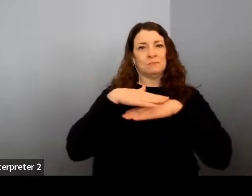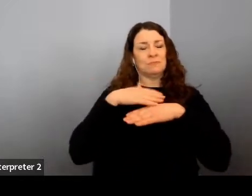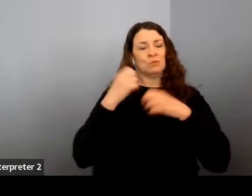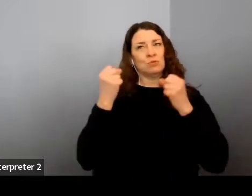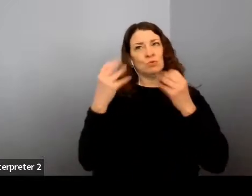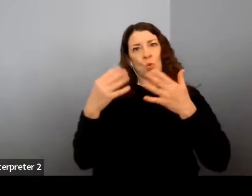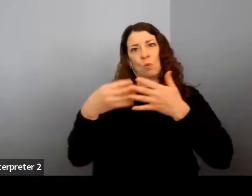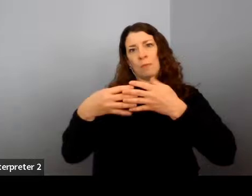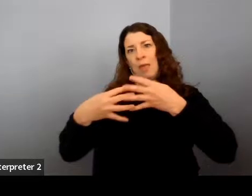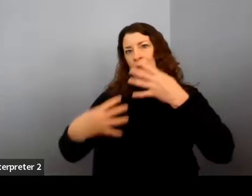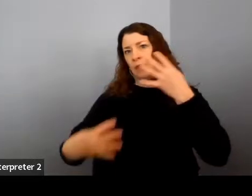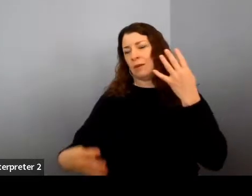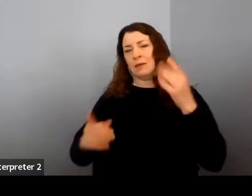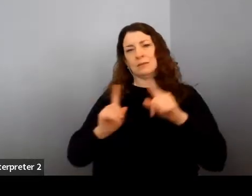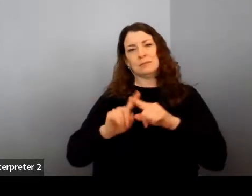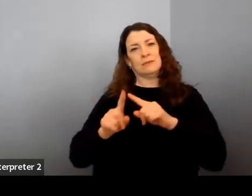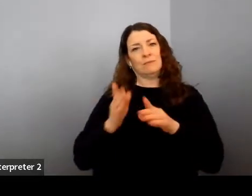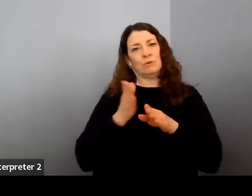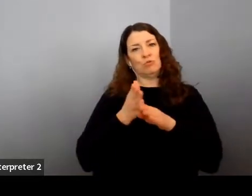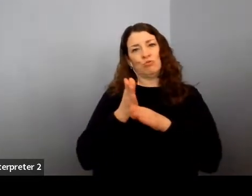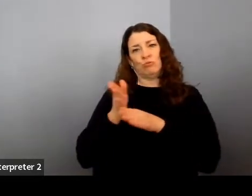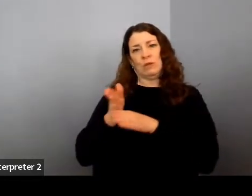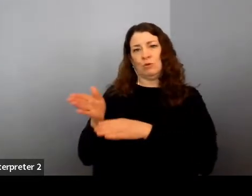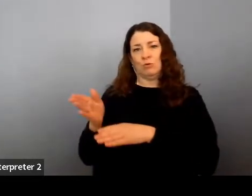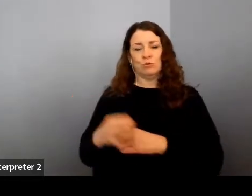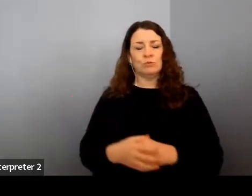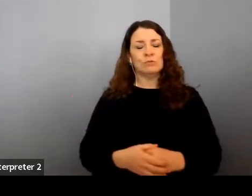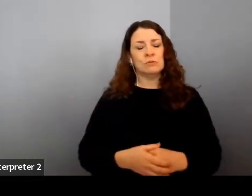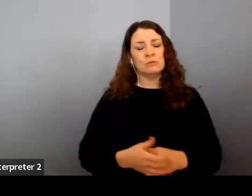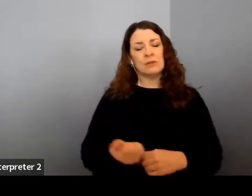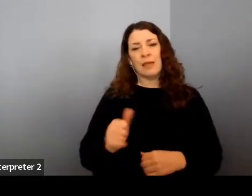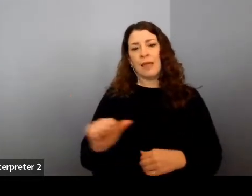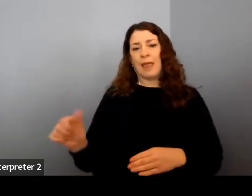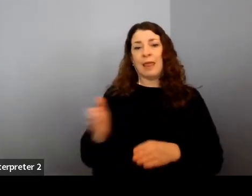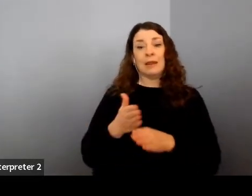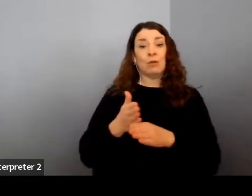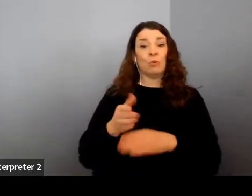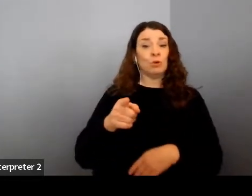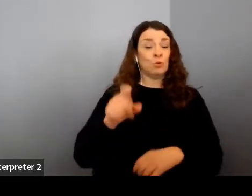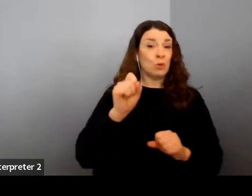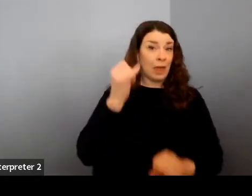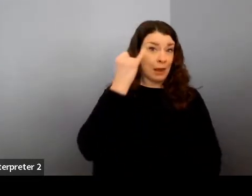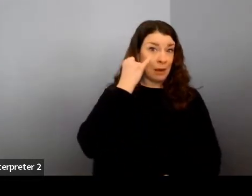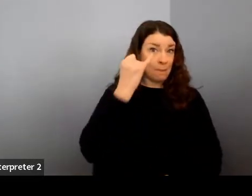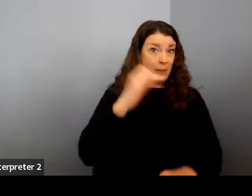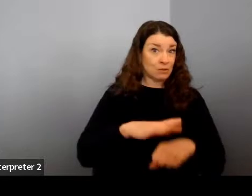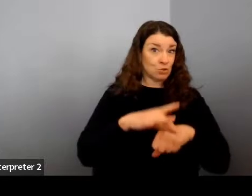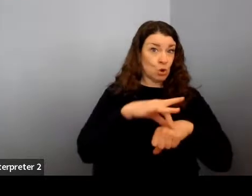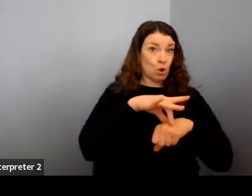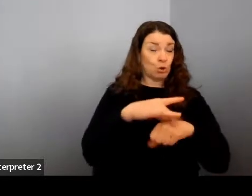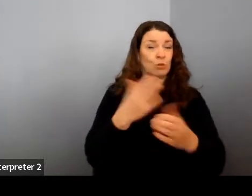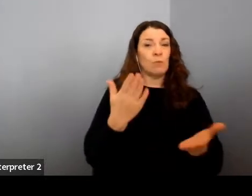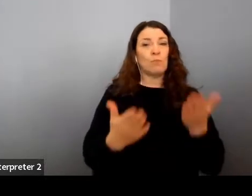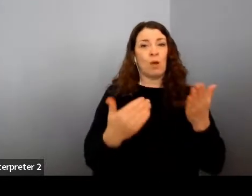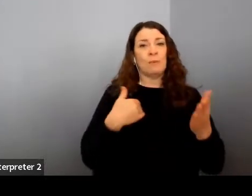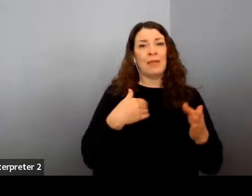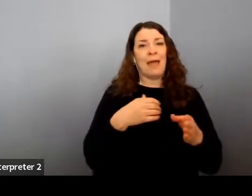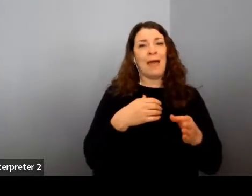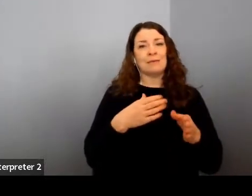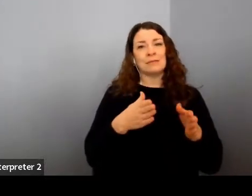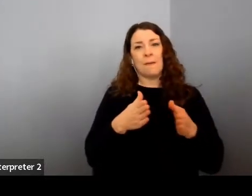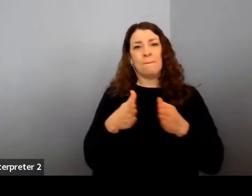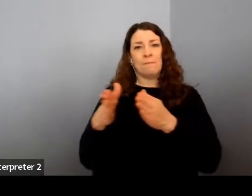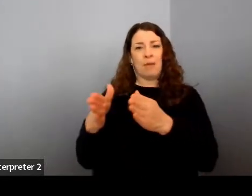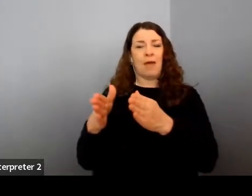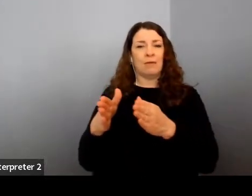many different careers that basically any career you can imagine on Earth probably has a pathway to being